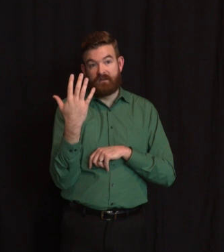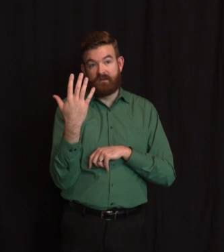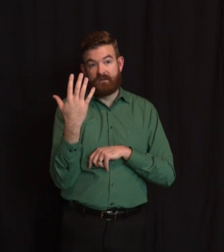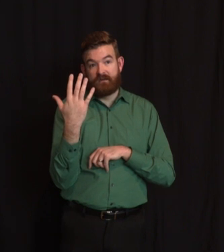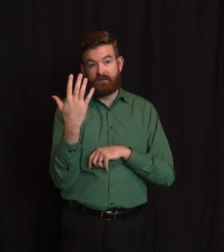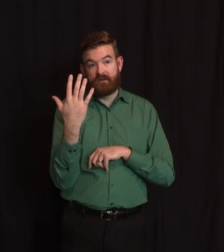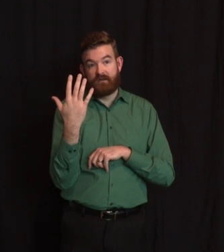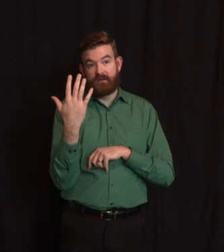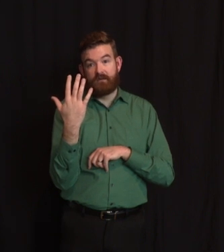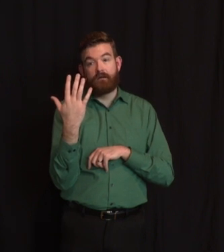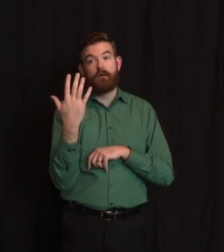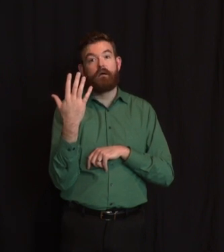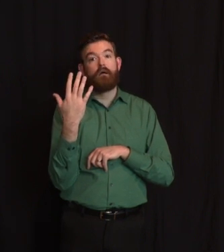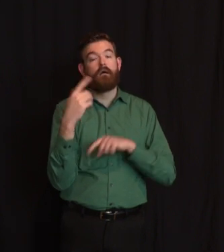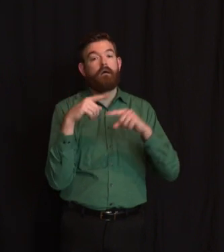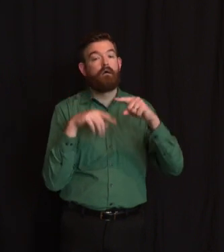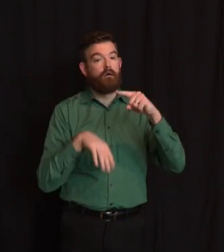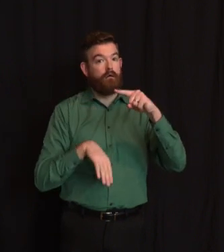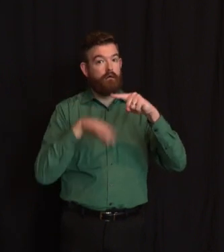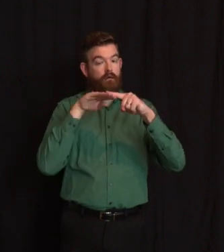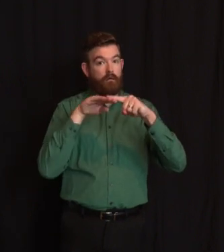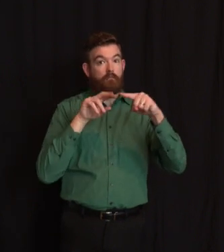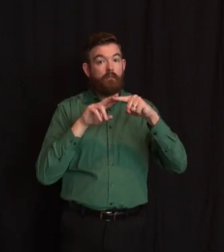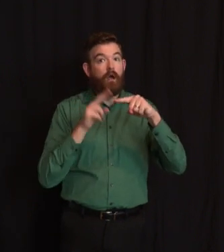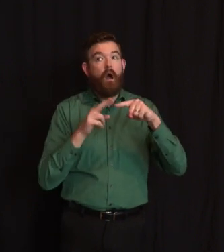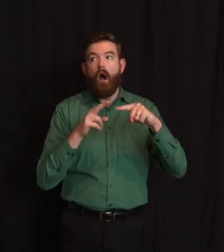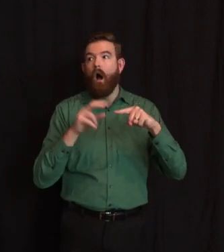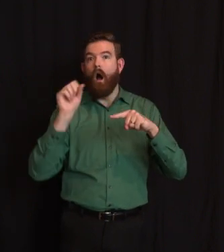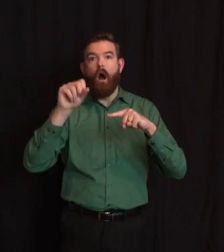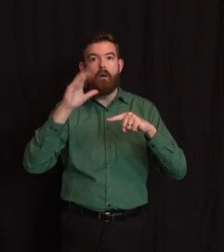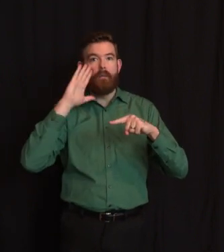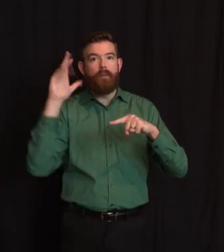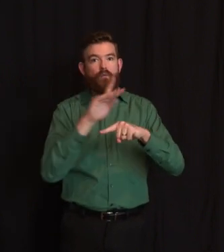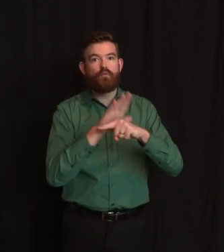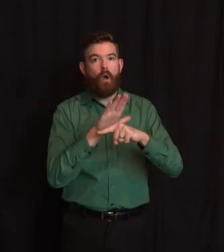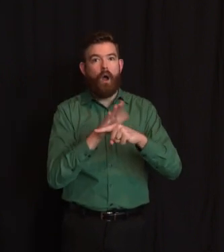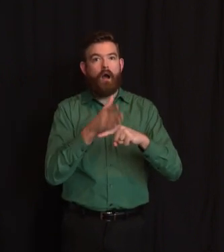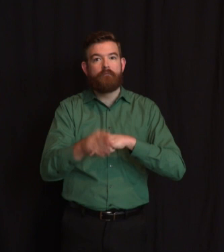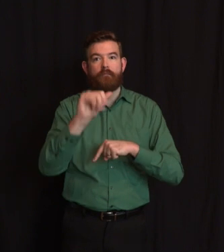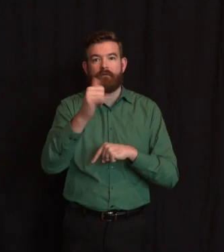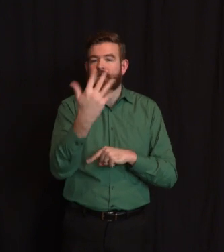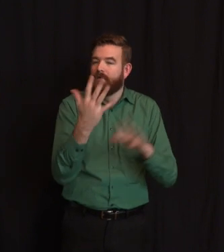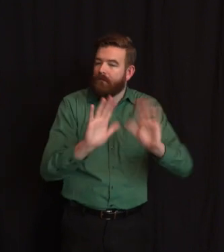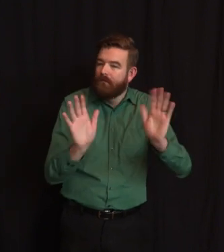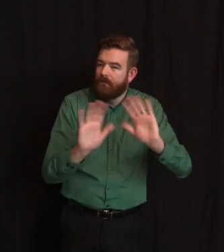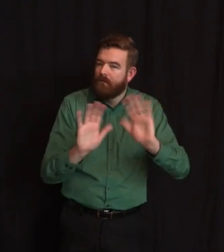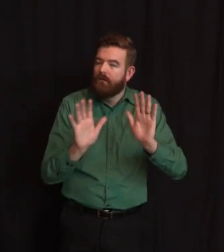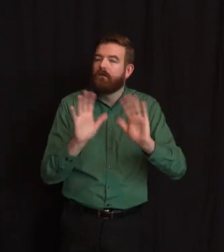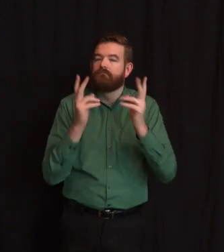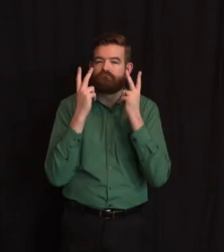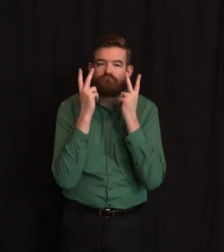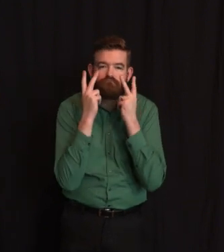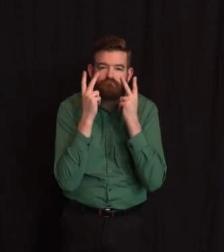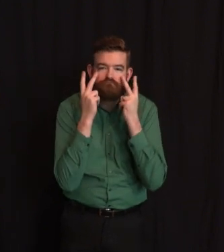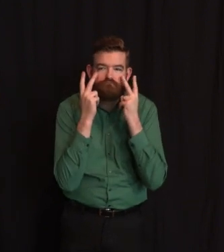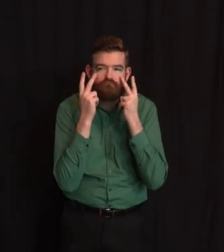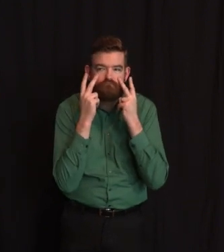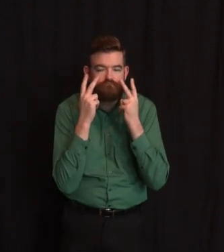anybody and anybody. Yes. I would think so. Yes. Again, one guy's opinion. Do I have any violent disagreement down here? No. Okay.